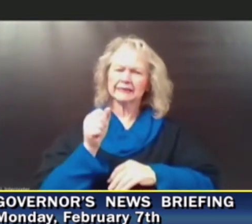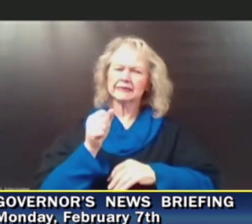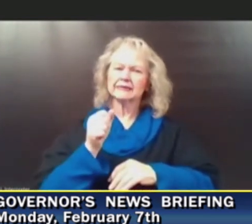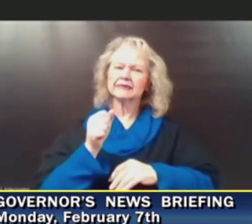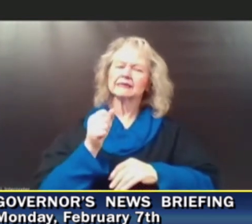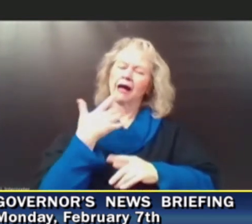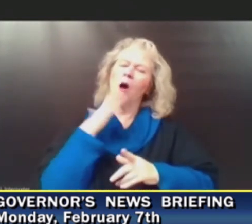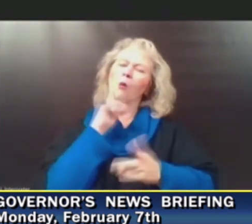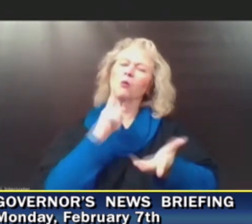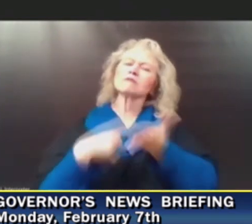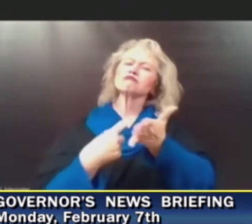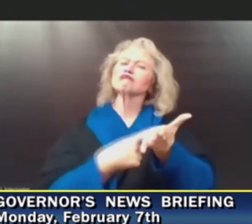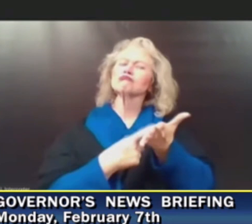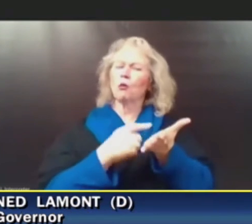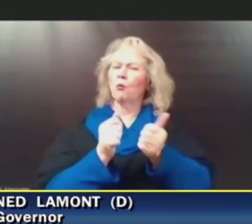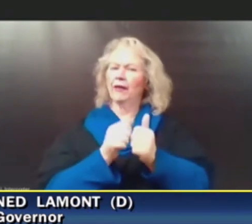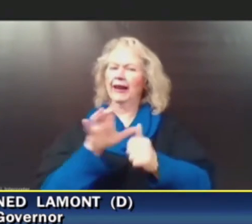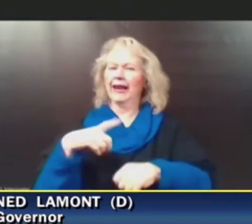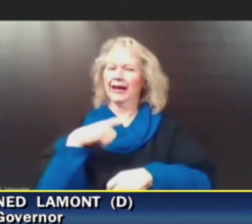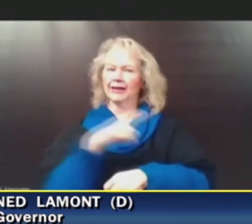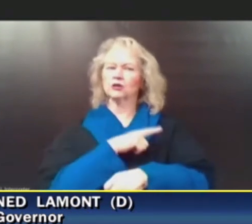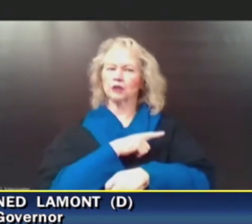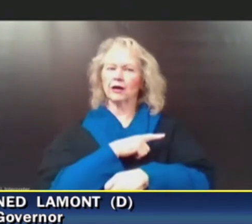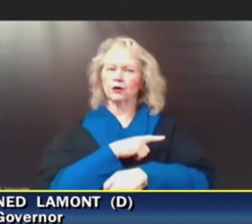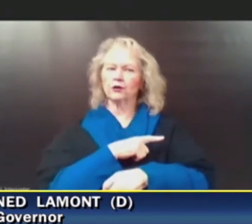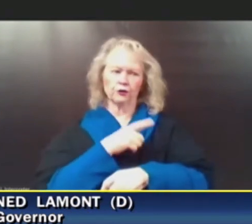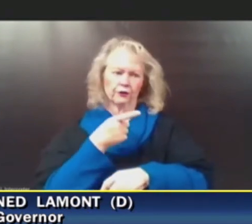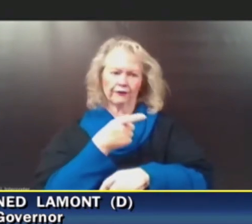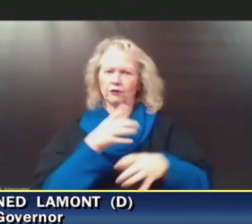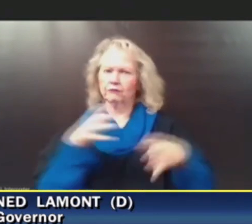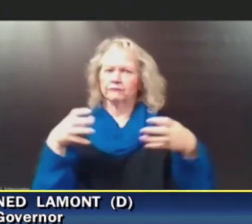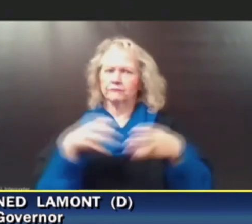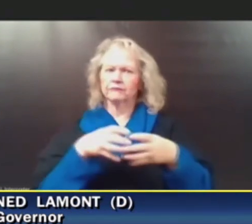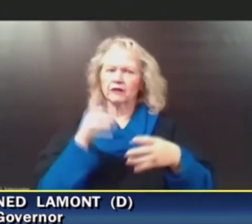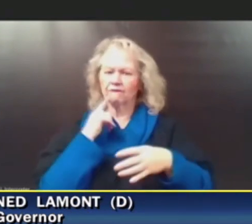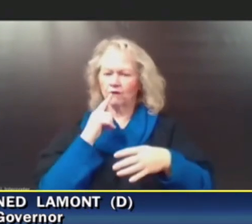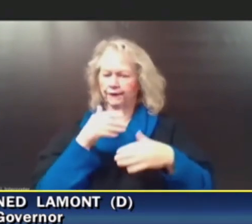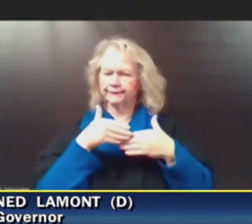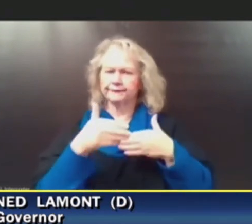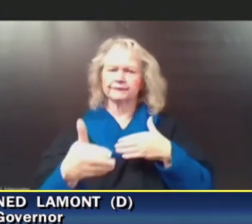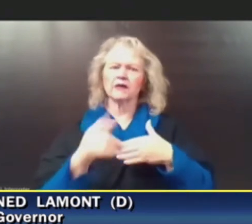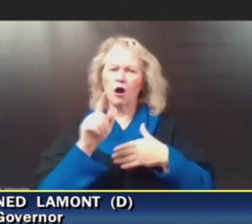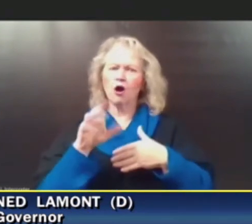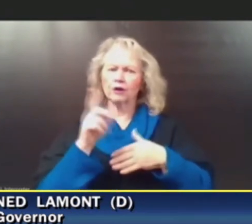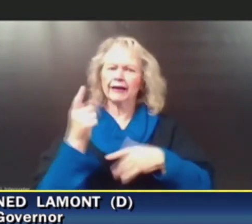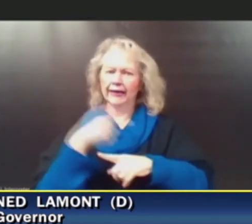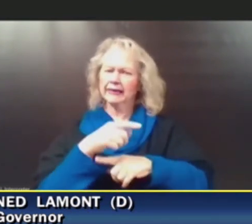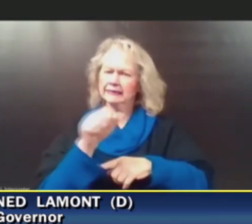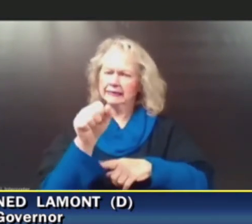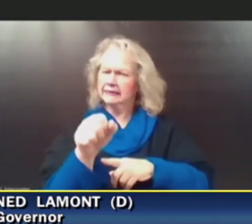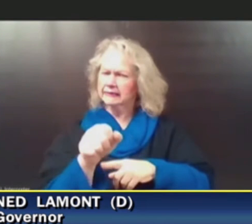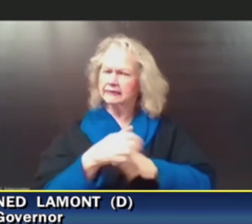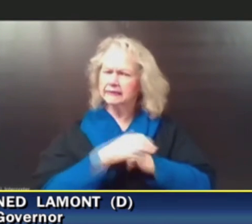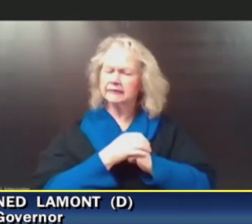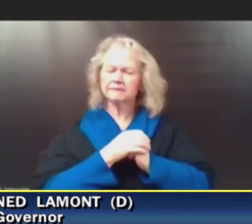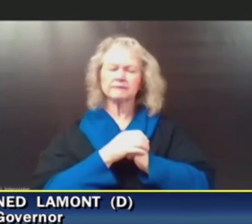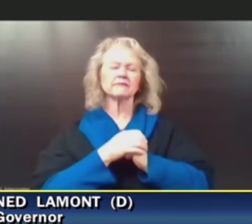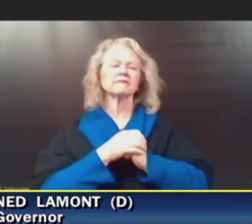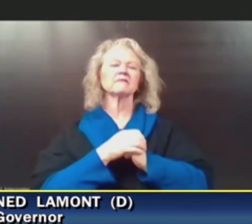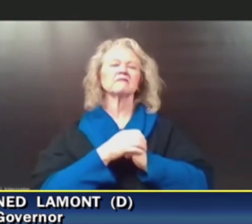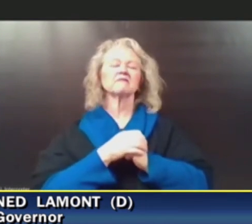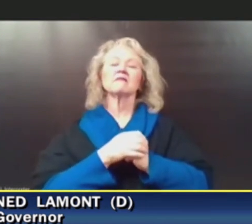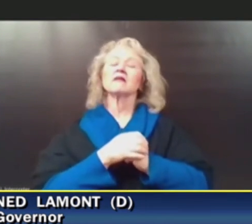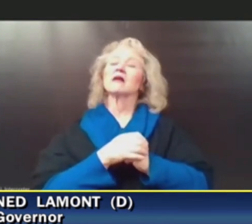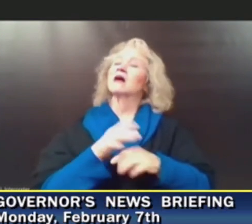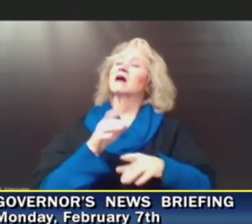with the legislature, which is in session for the next 100 days or whatever it is. Yes. Will this change any